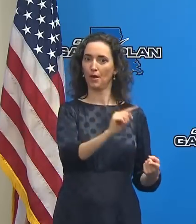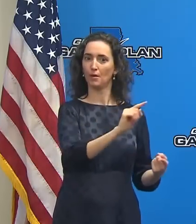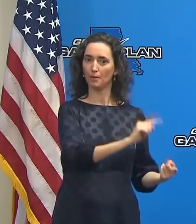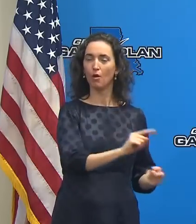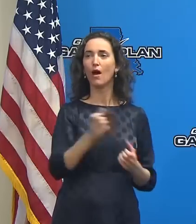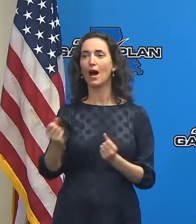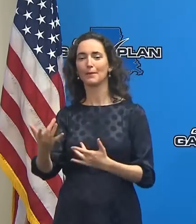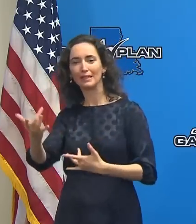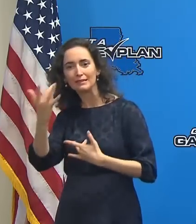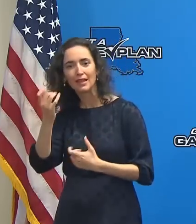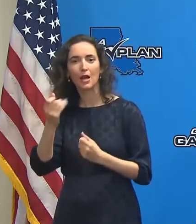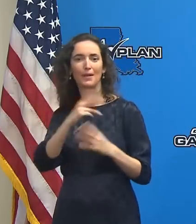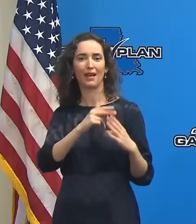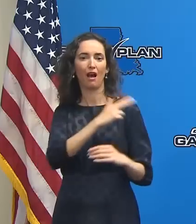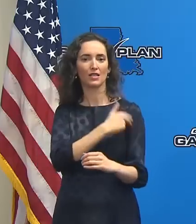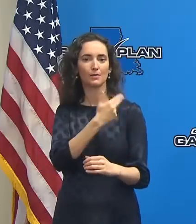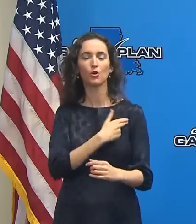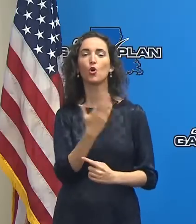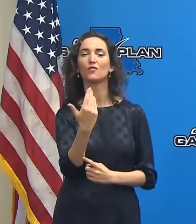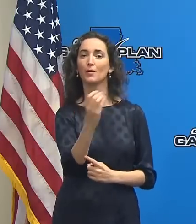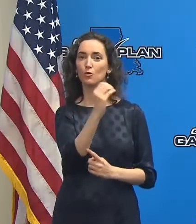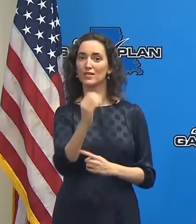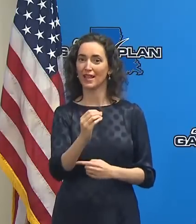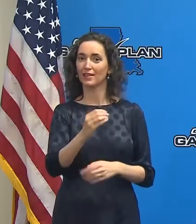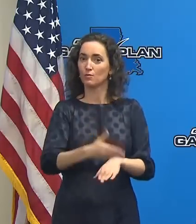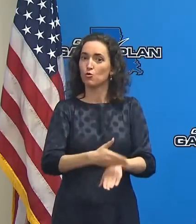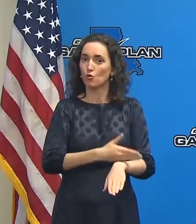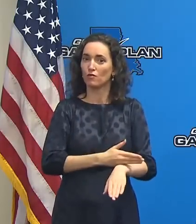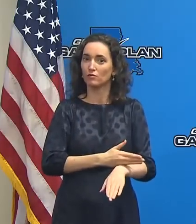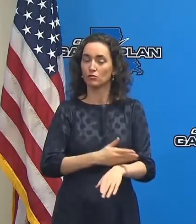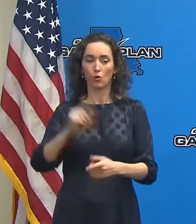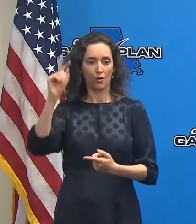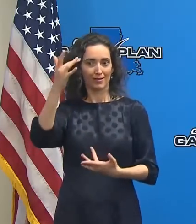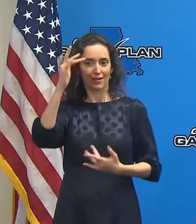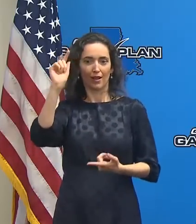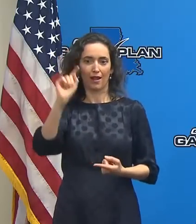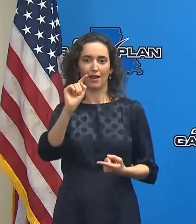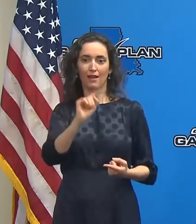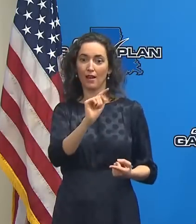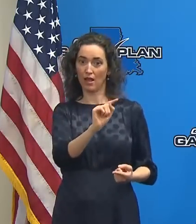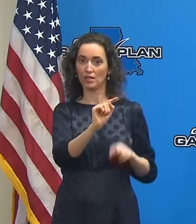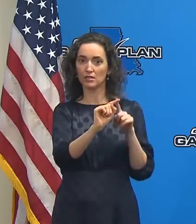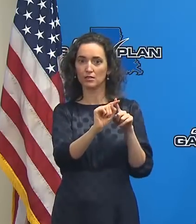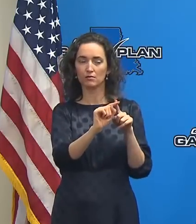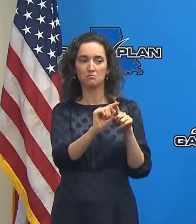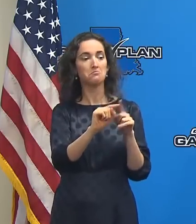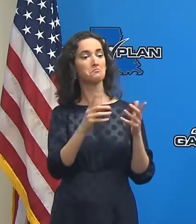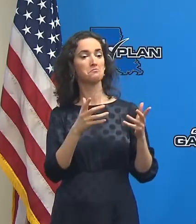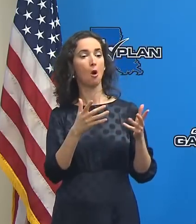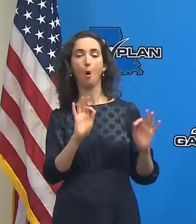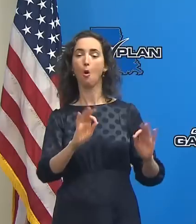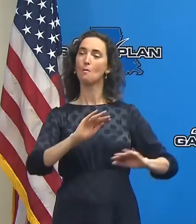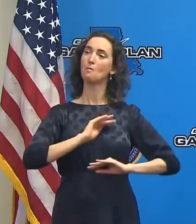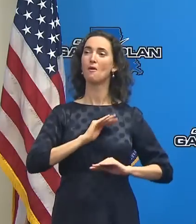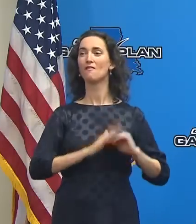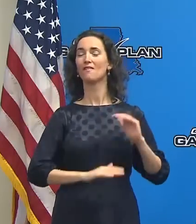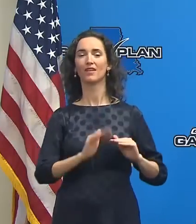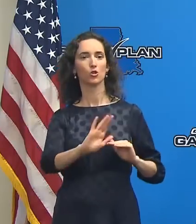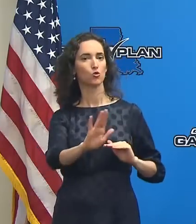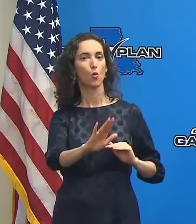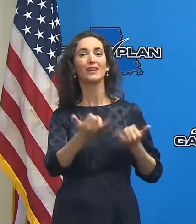But even with these improvements, we are still much worse off than we ever were in our first three surges.